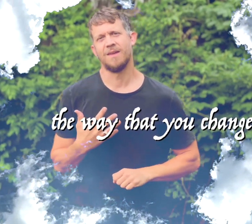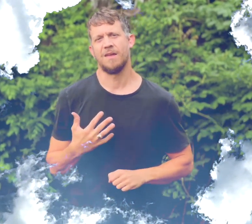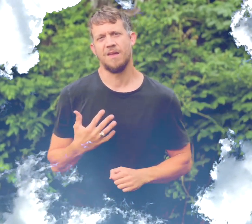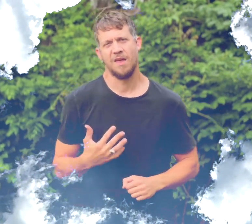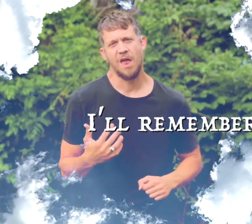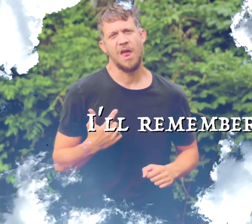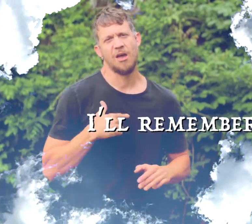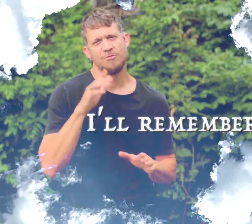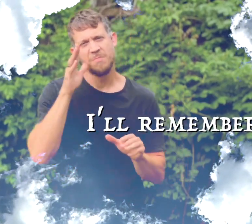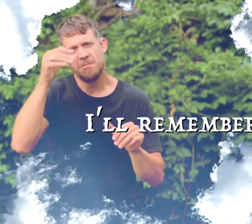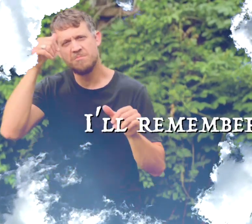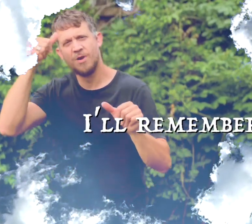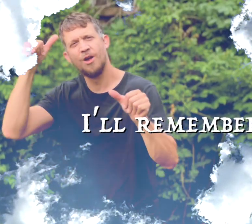I'll remember